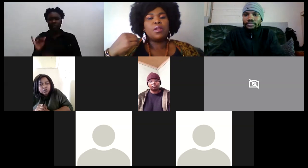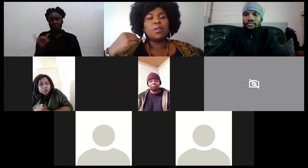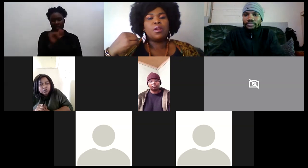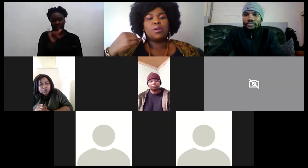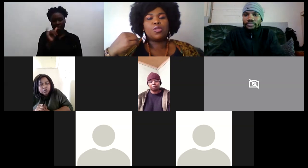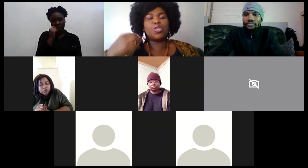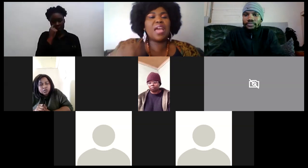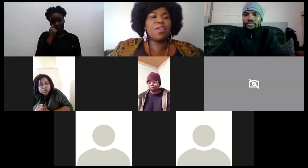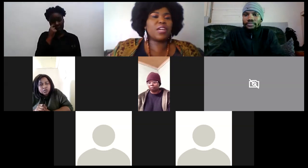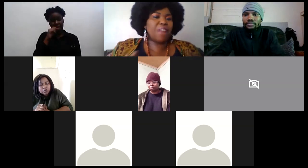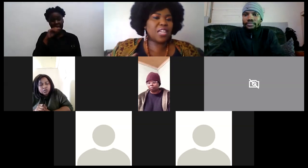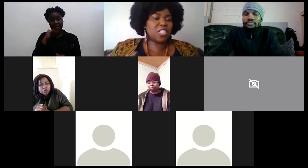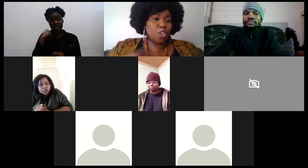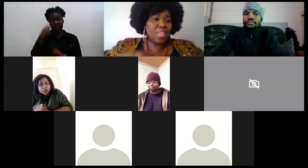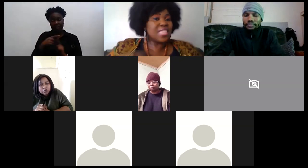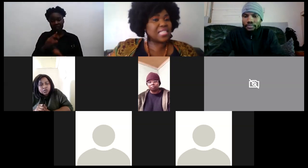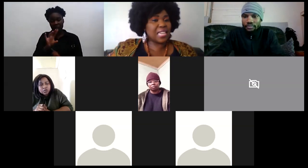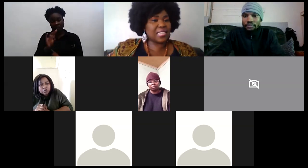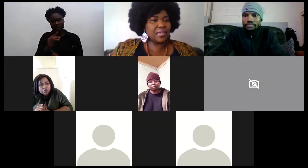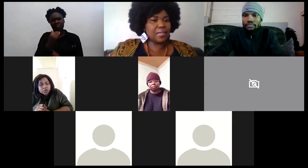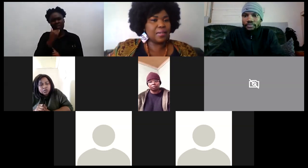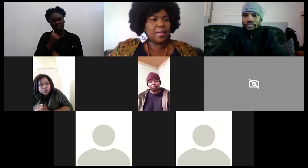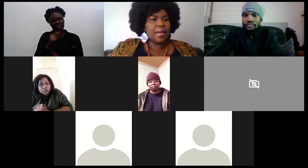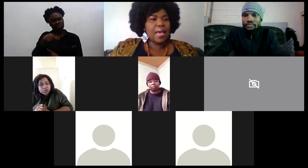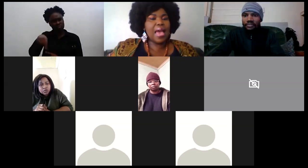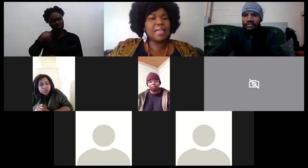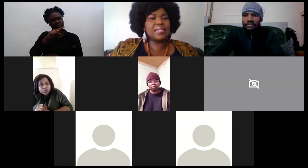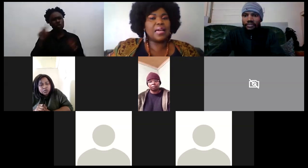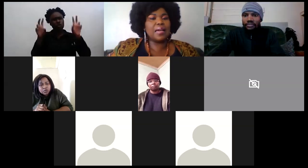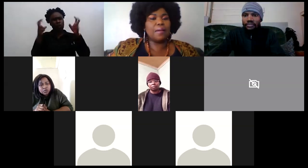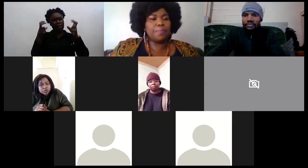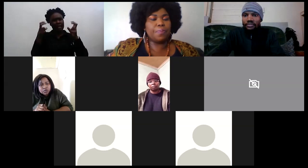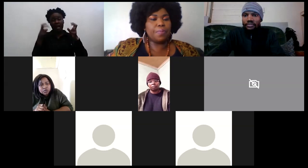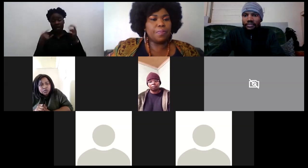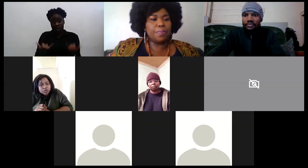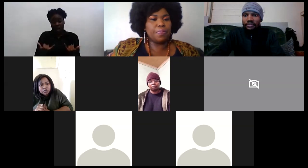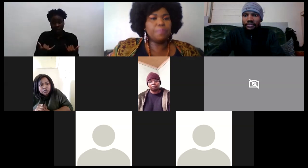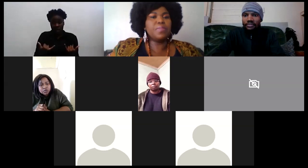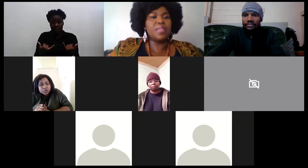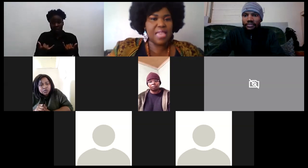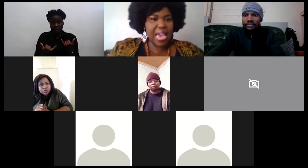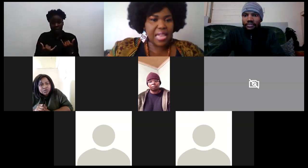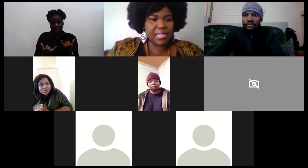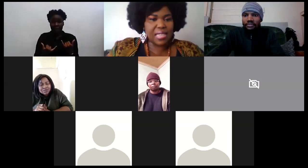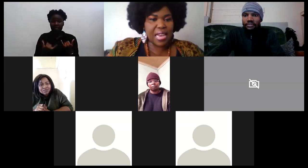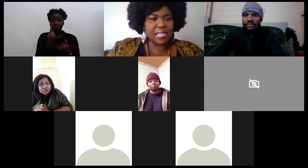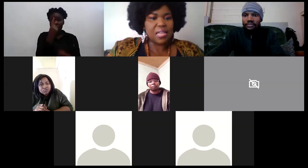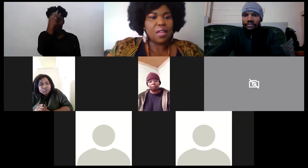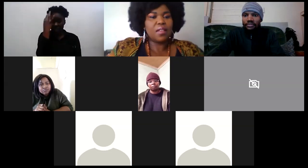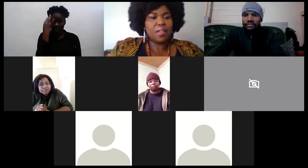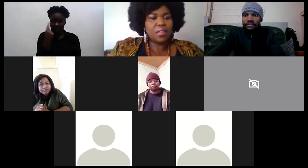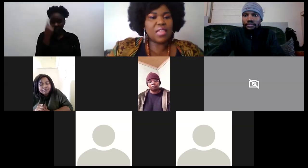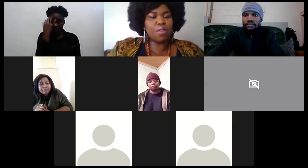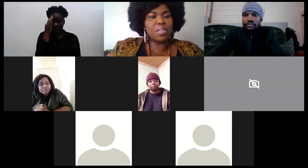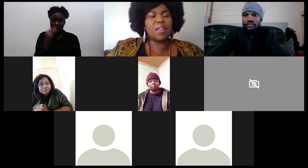to share your reflections on this session we're gonna cut off now we've got one minute left yes that's what it